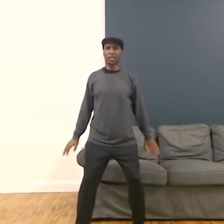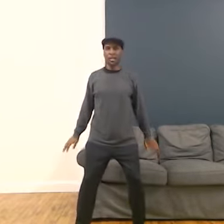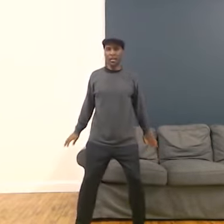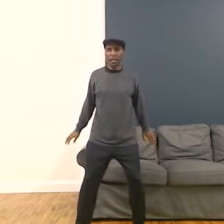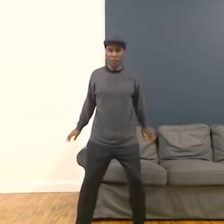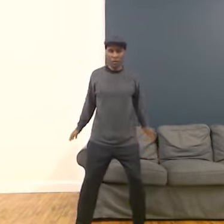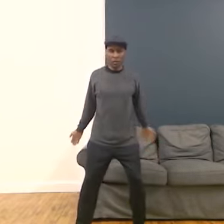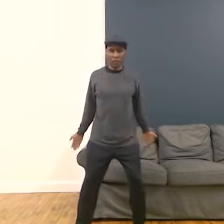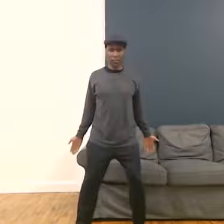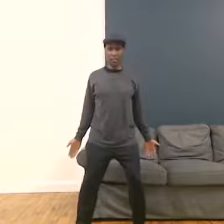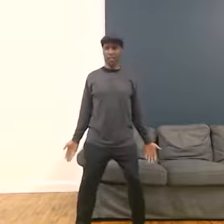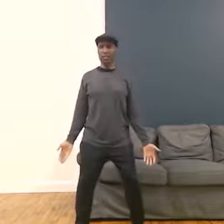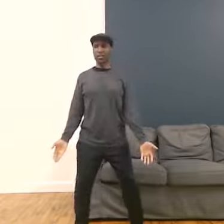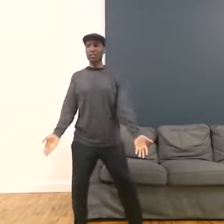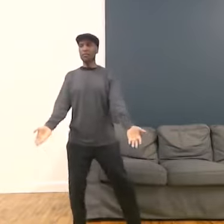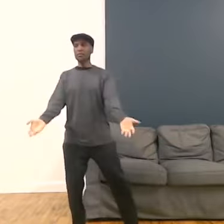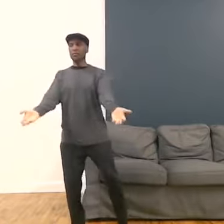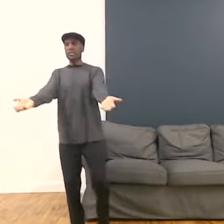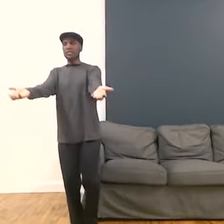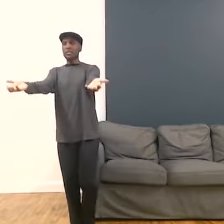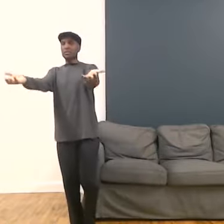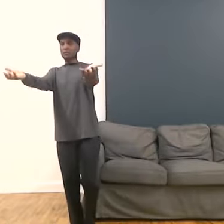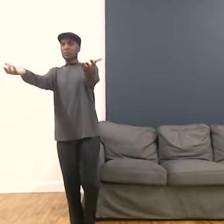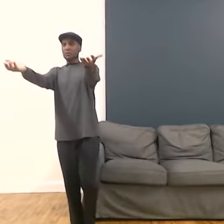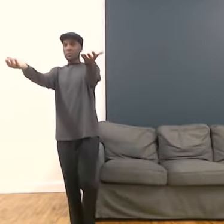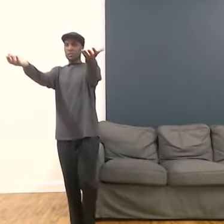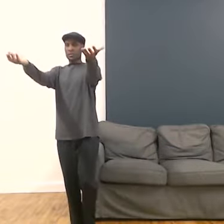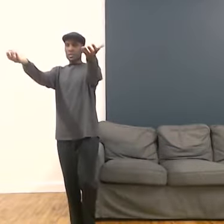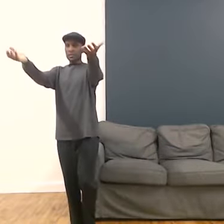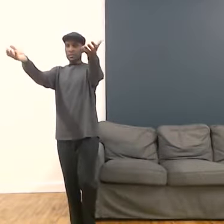Now we'll alternate. Inhale, right steps towards left.